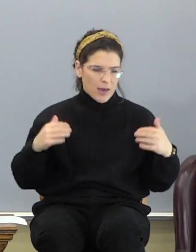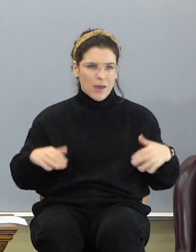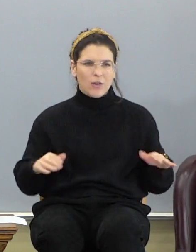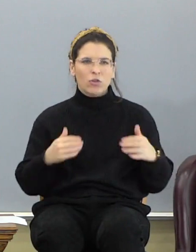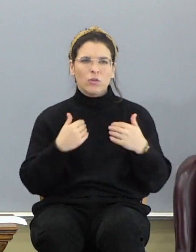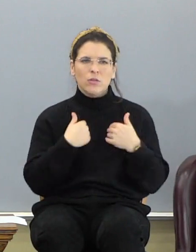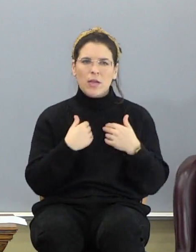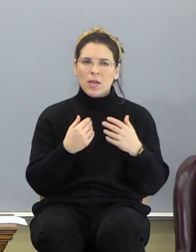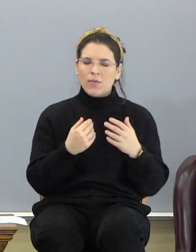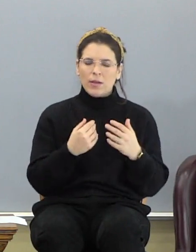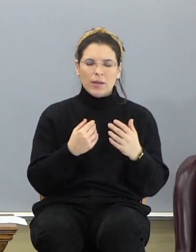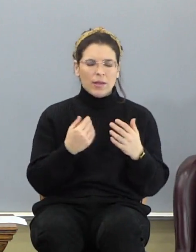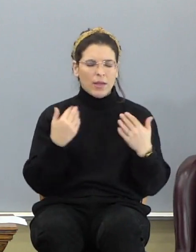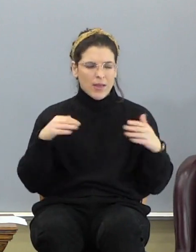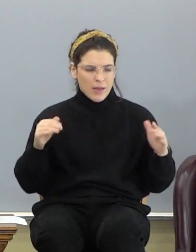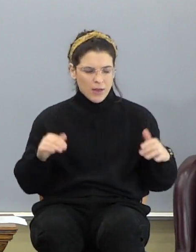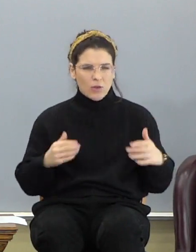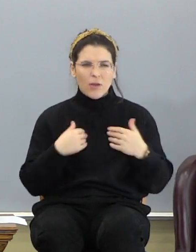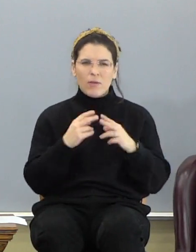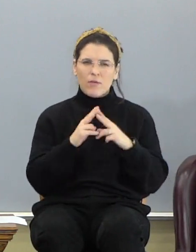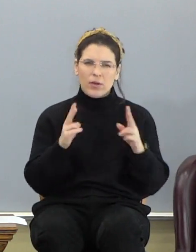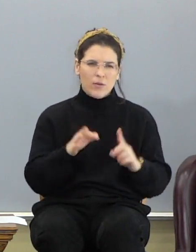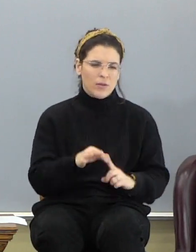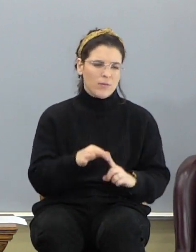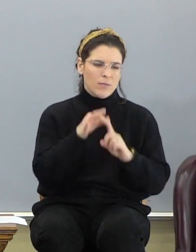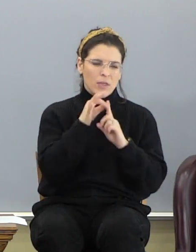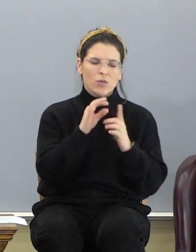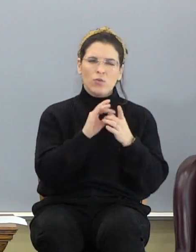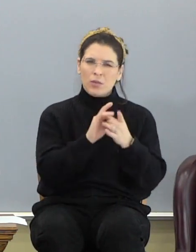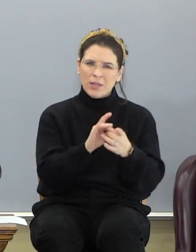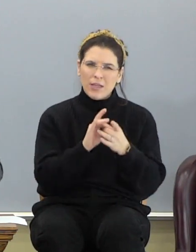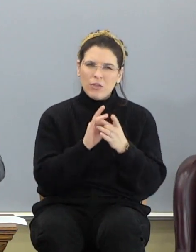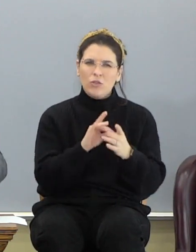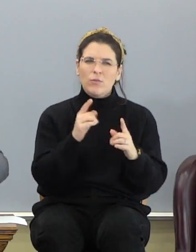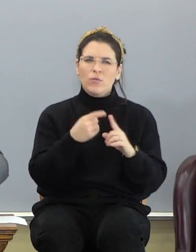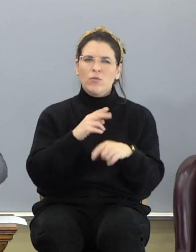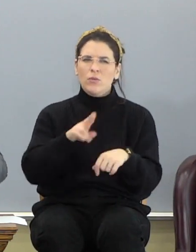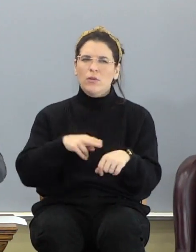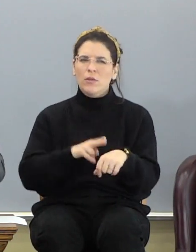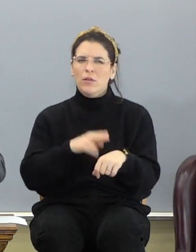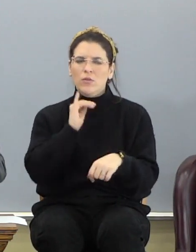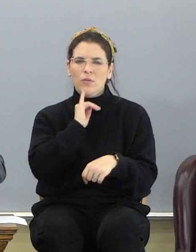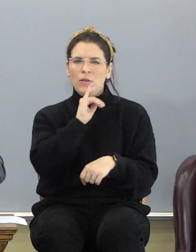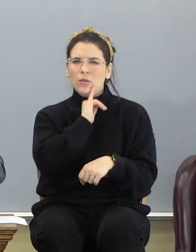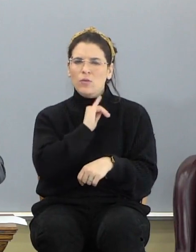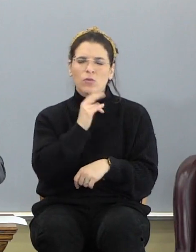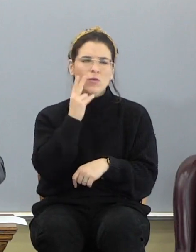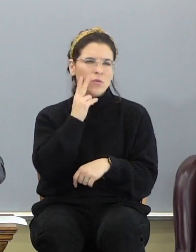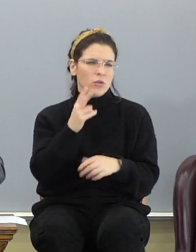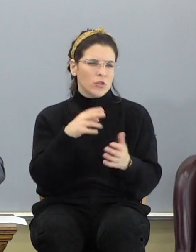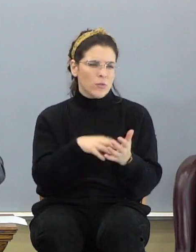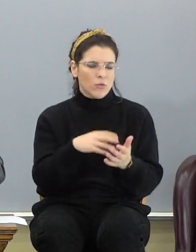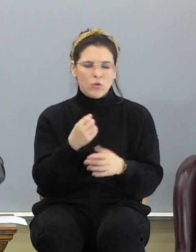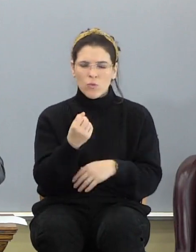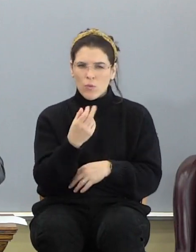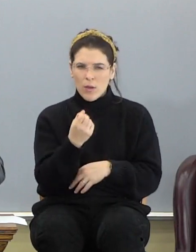special relationship to the nation Israel. If see chapter 12,